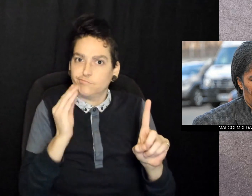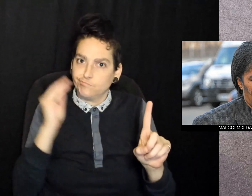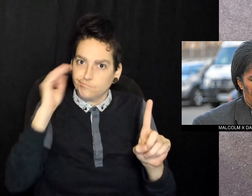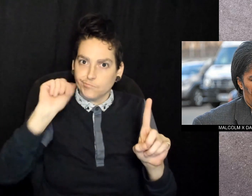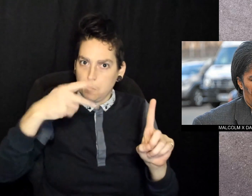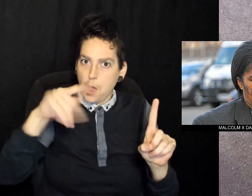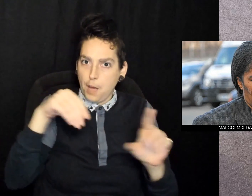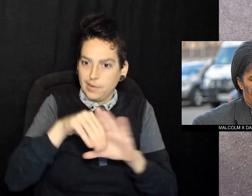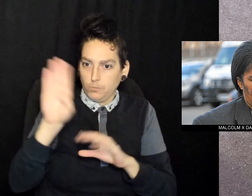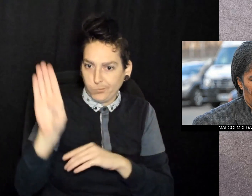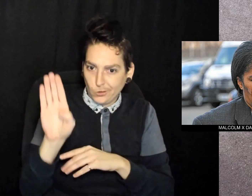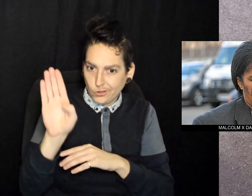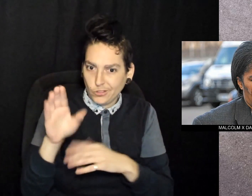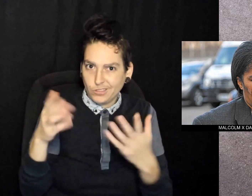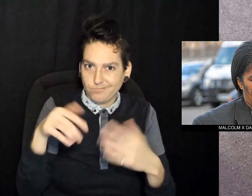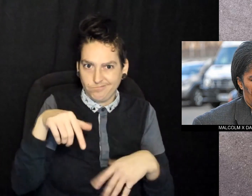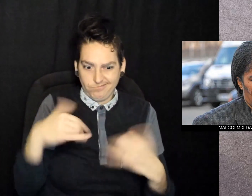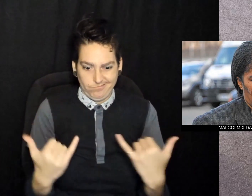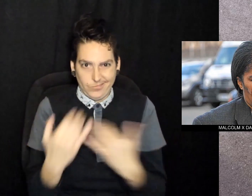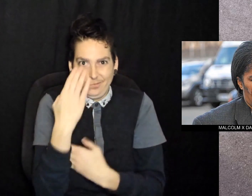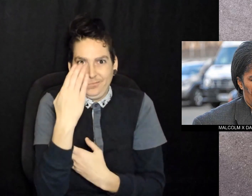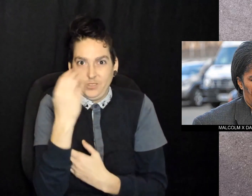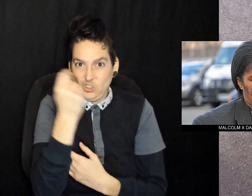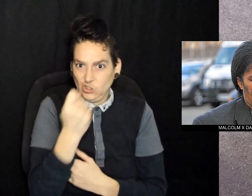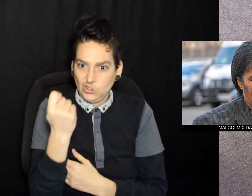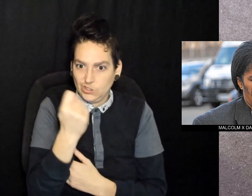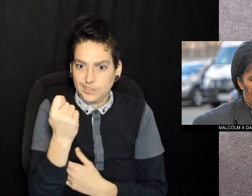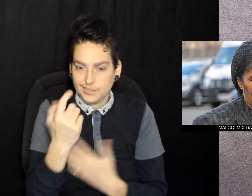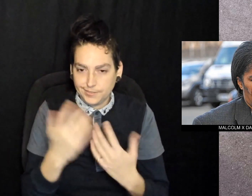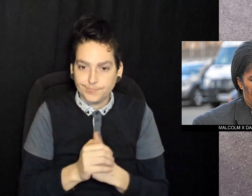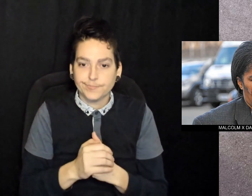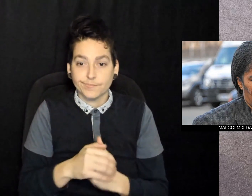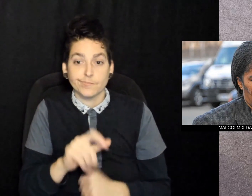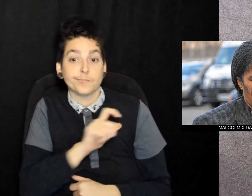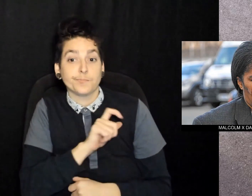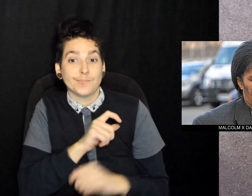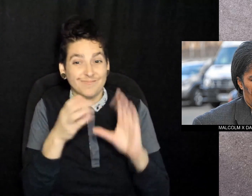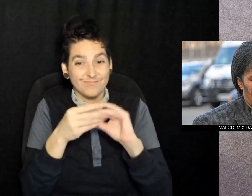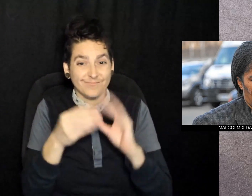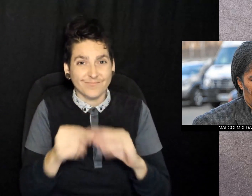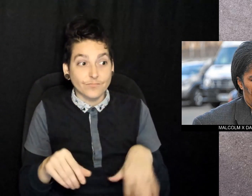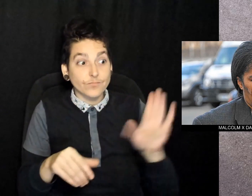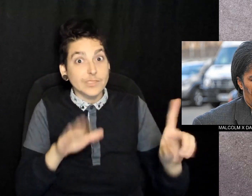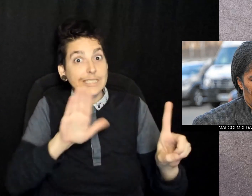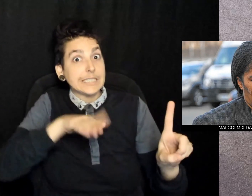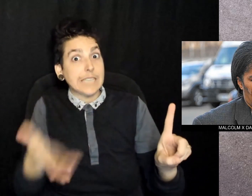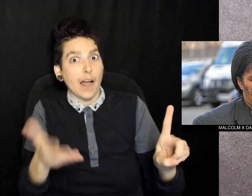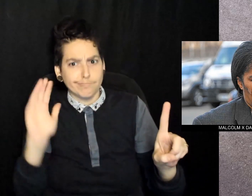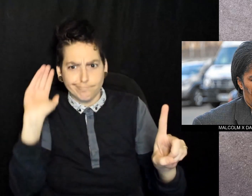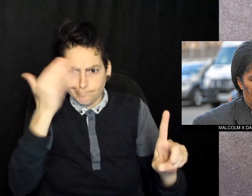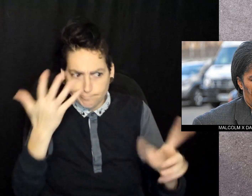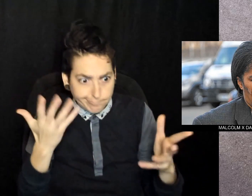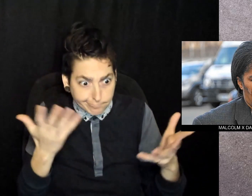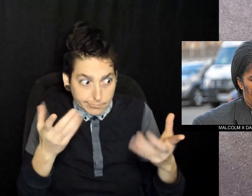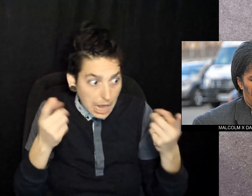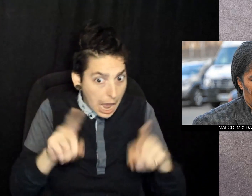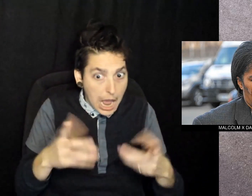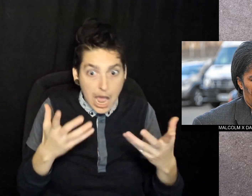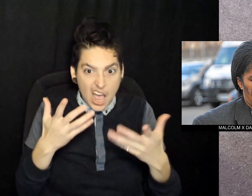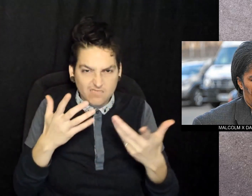activist Malcolm X, was found dead in her Brooklyn apartment this morning, Tuesday. Police say her death appears to